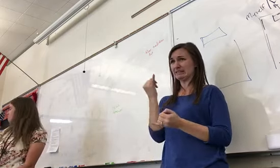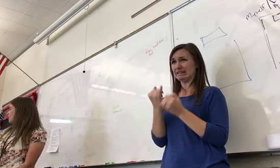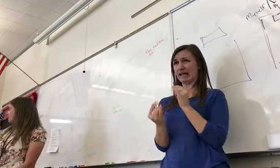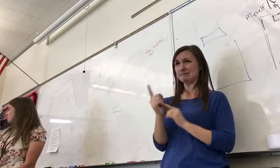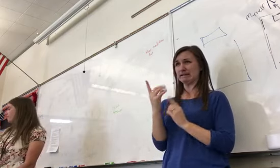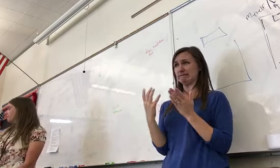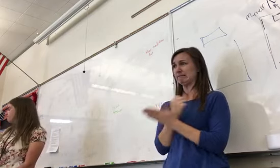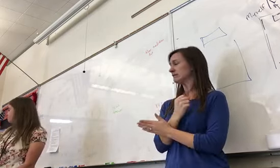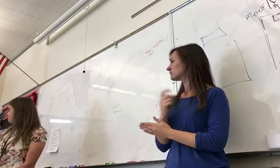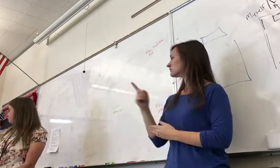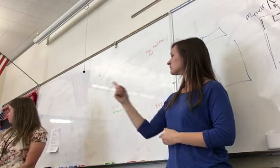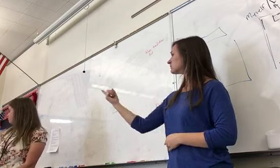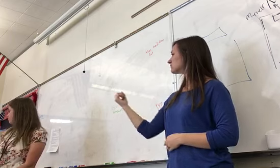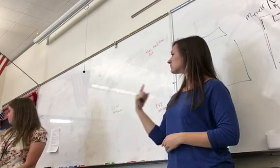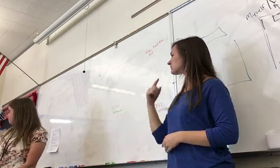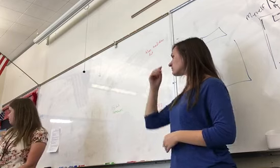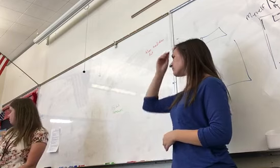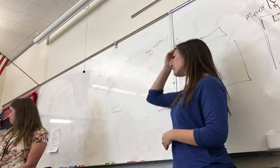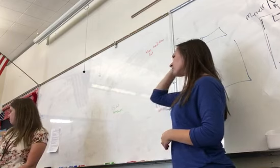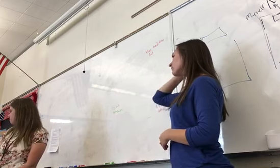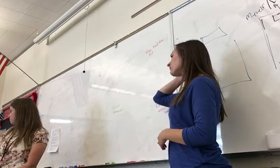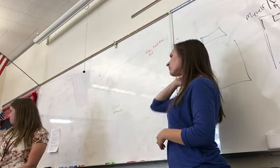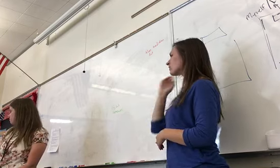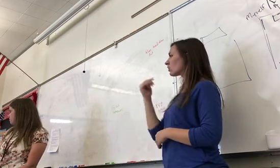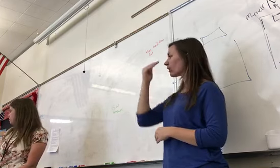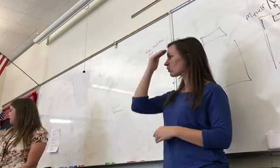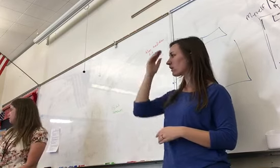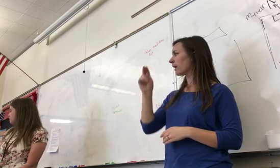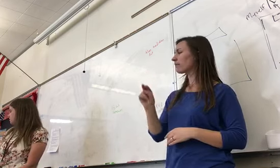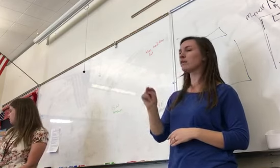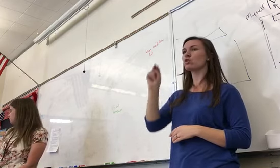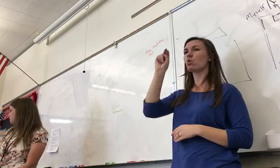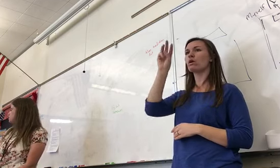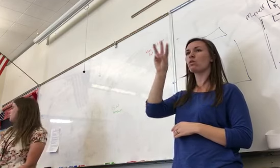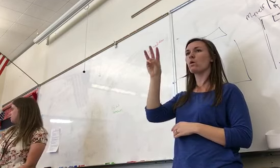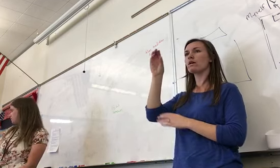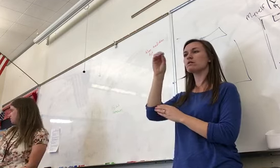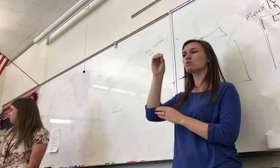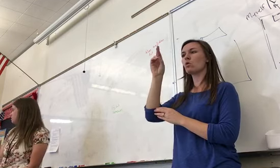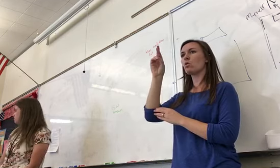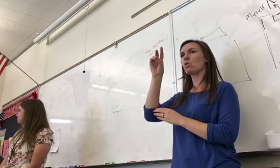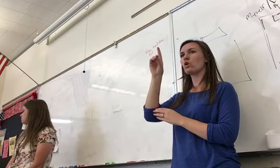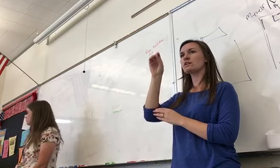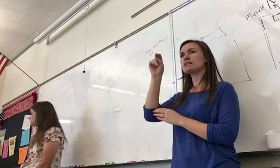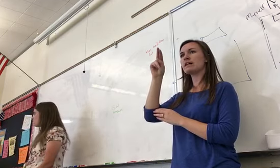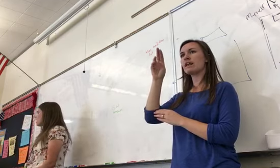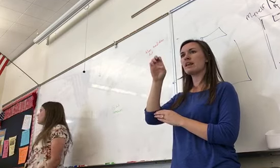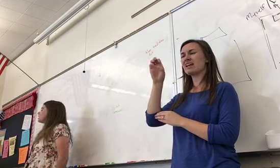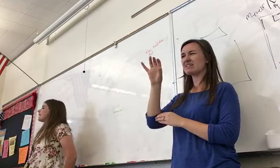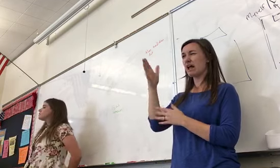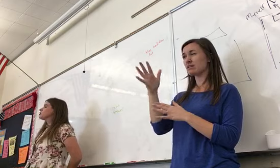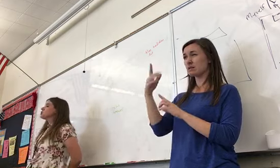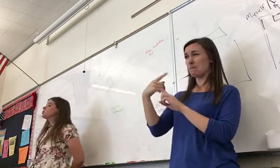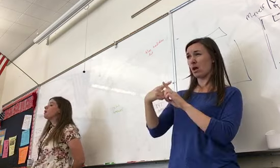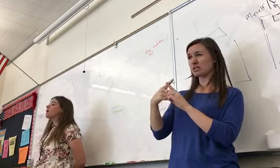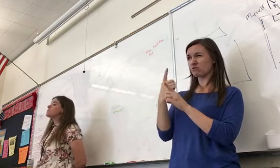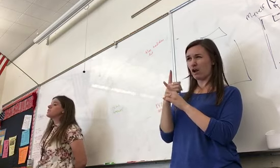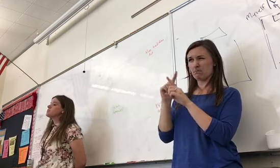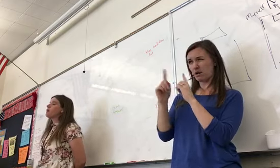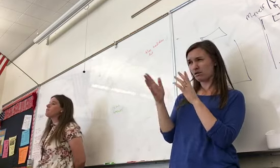Yeah, sorry. So I know like the Northwest Ordinance is like a positive article, but like what exactly? Yeah, so two positives about